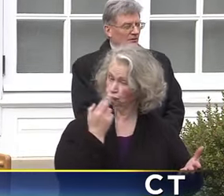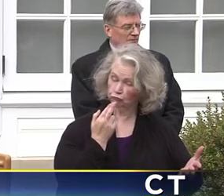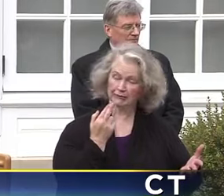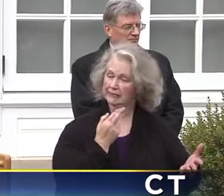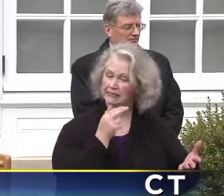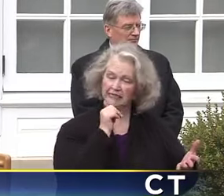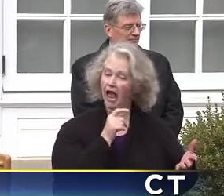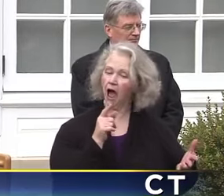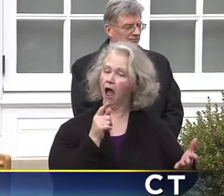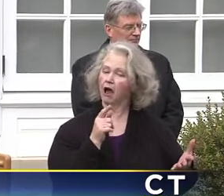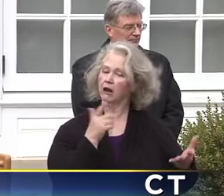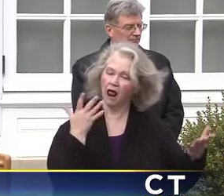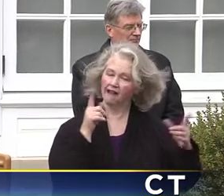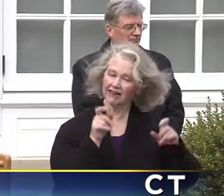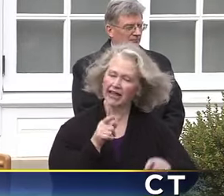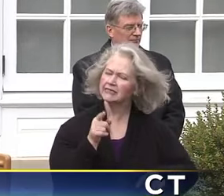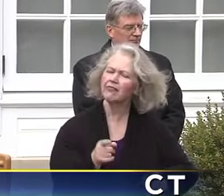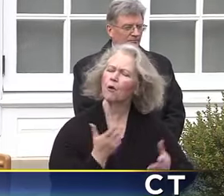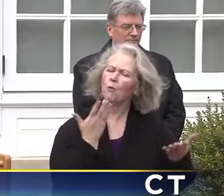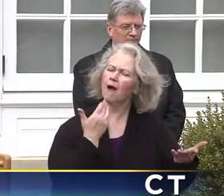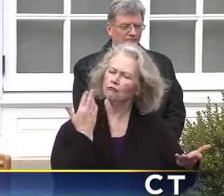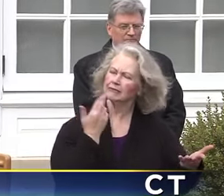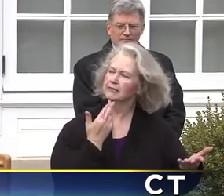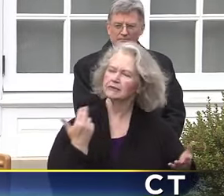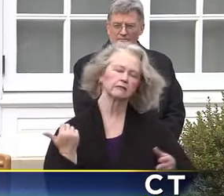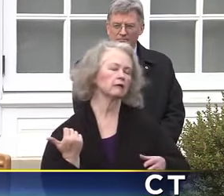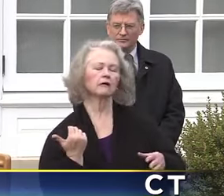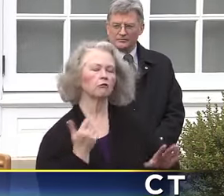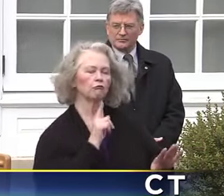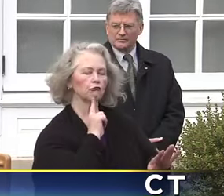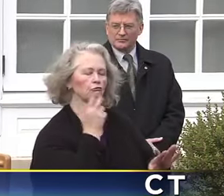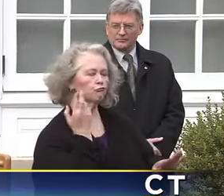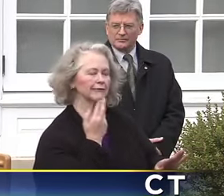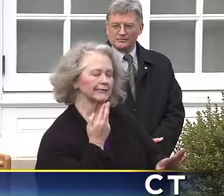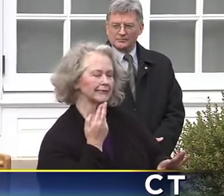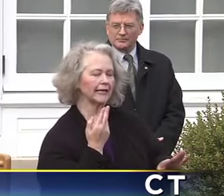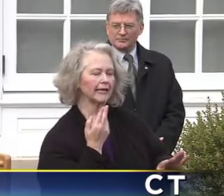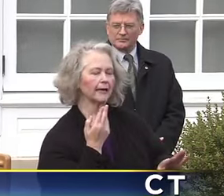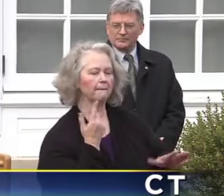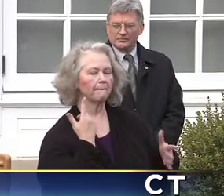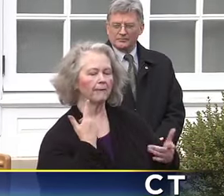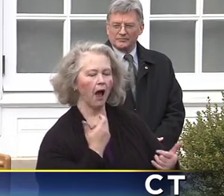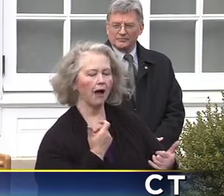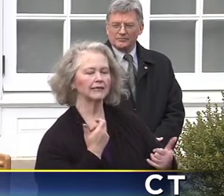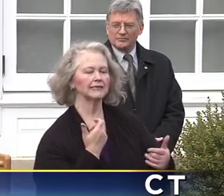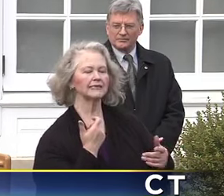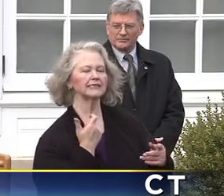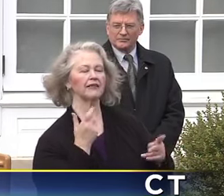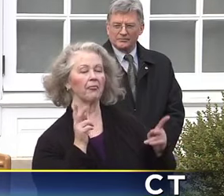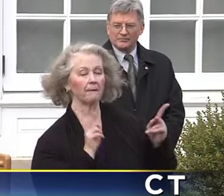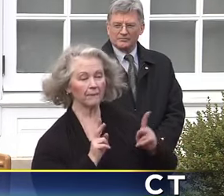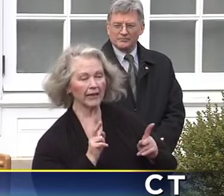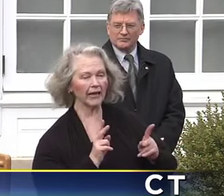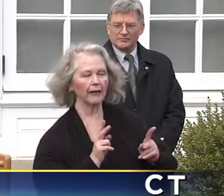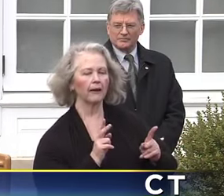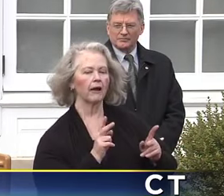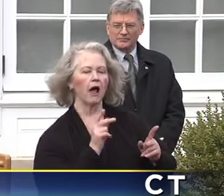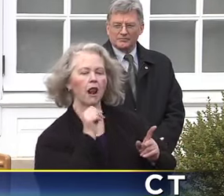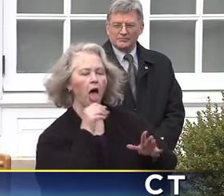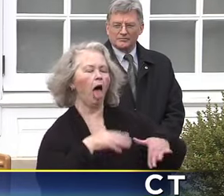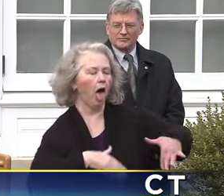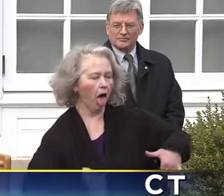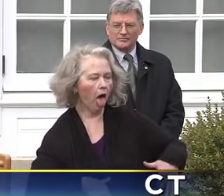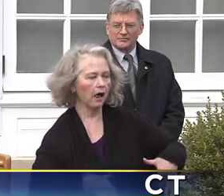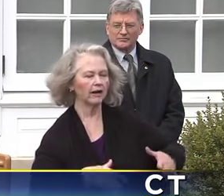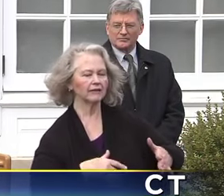hasn't been much testing going on there? What is the real reason? The real reason is, is there hasn't been people who are sick and diagnosed